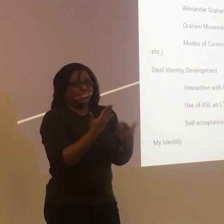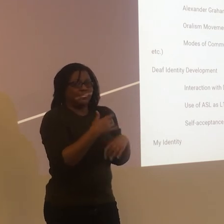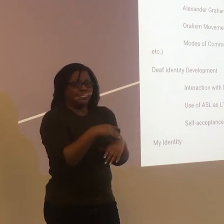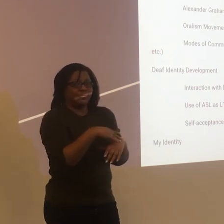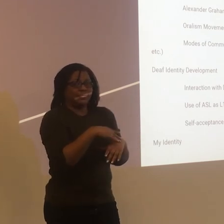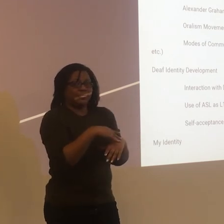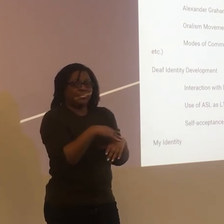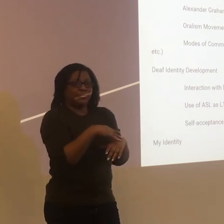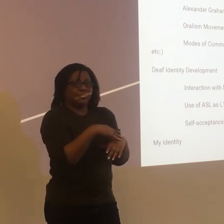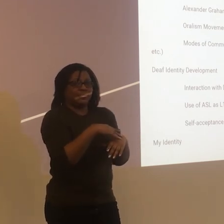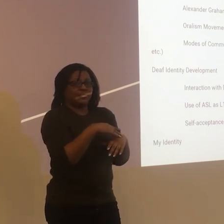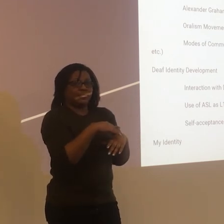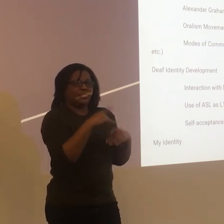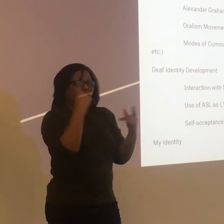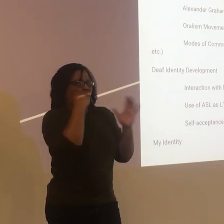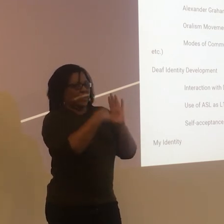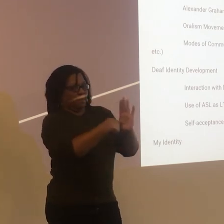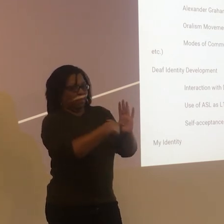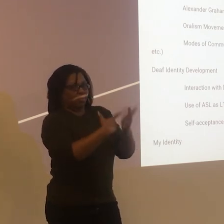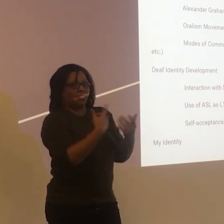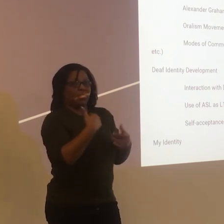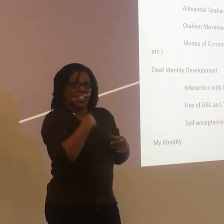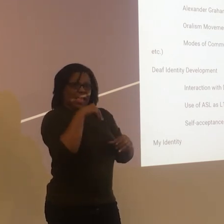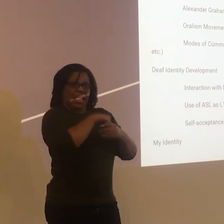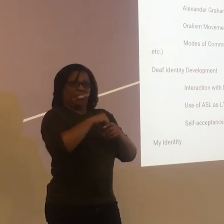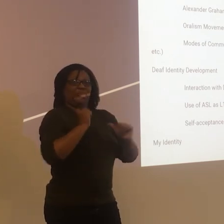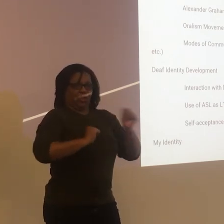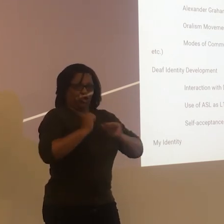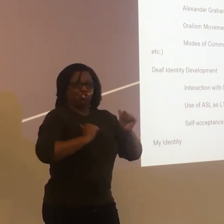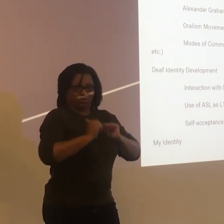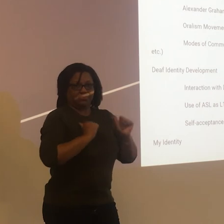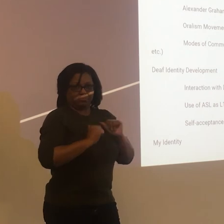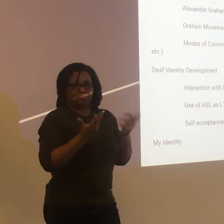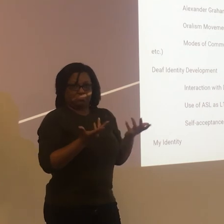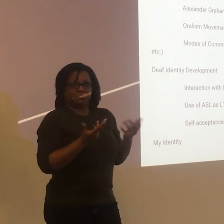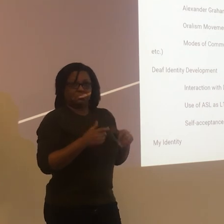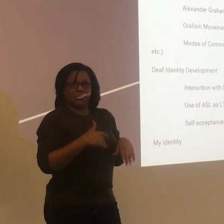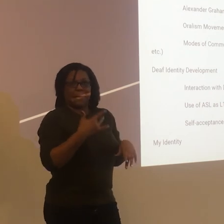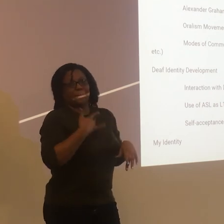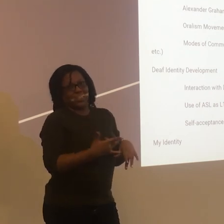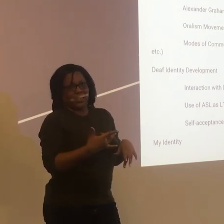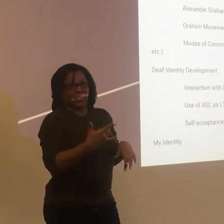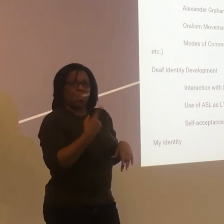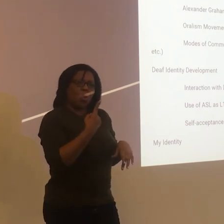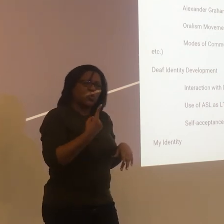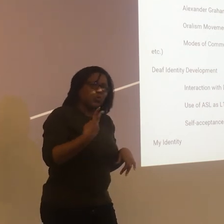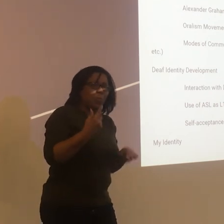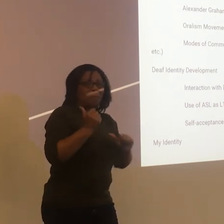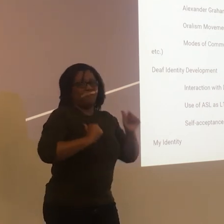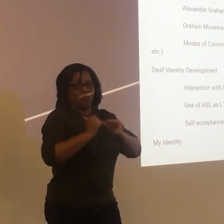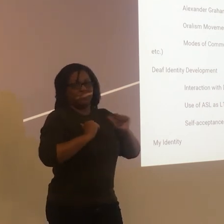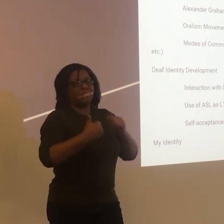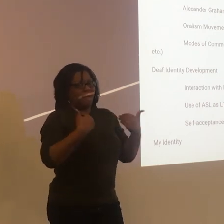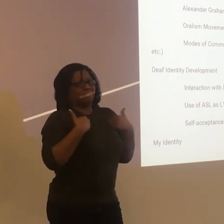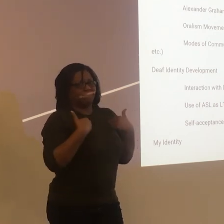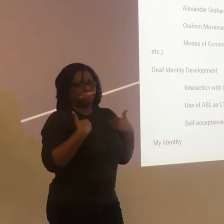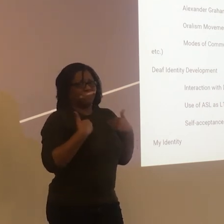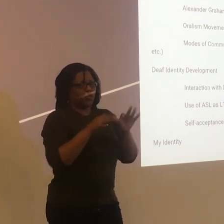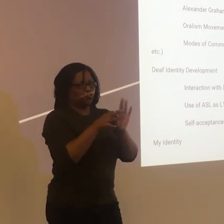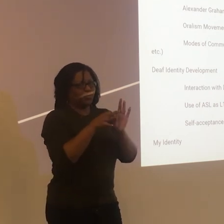For instance, I'm in theater, so we always have at least a couple of performances that are interpreted. But what's the best